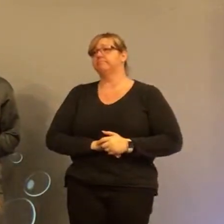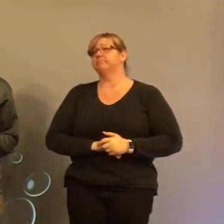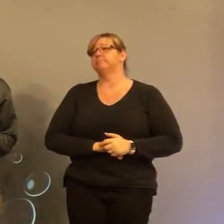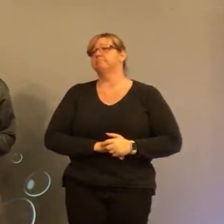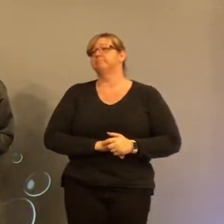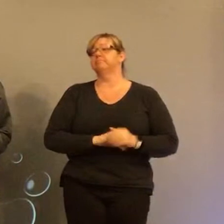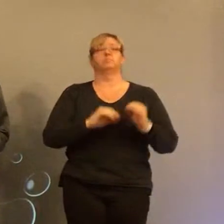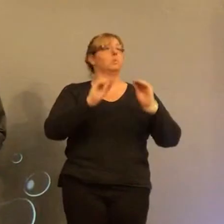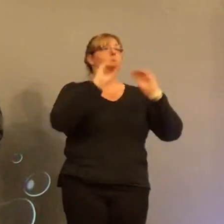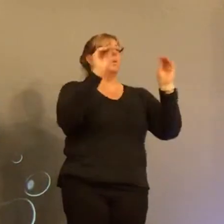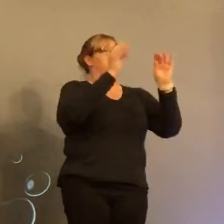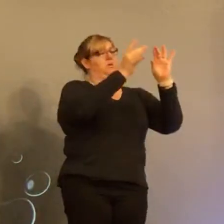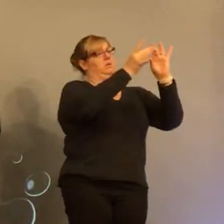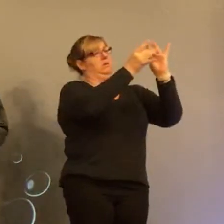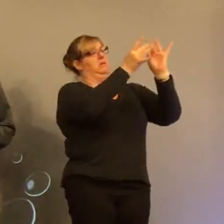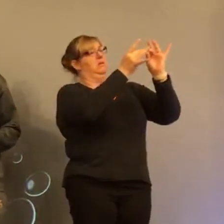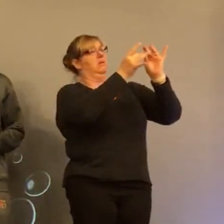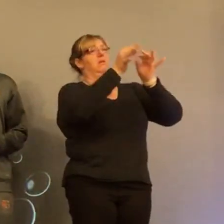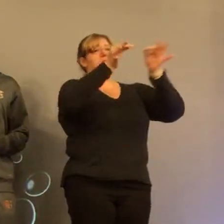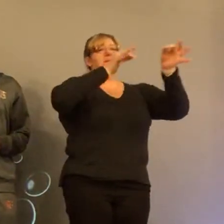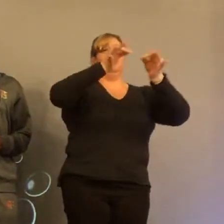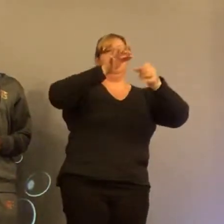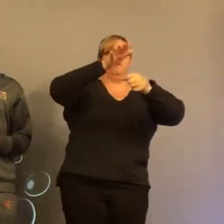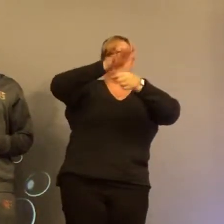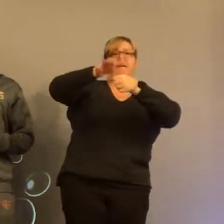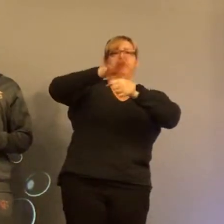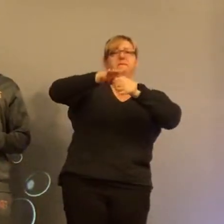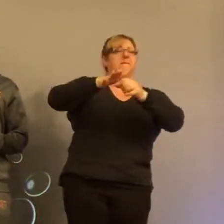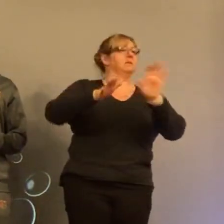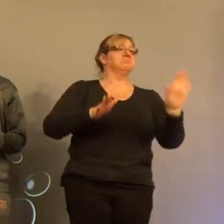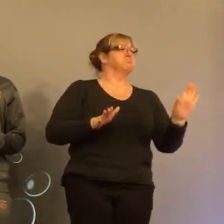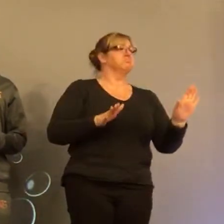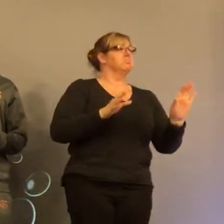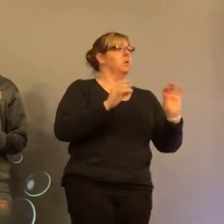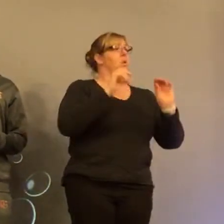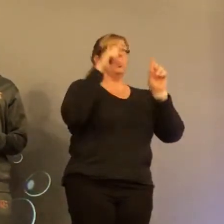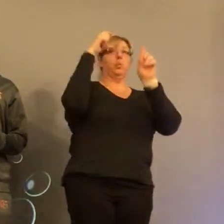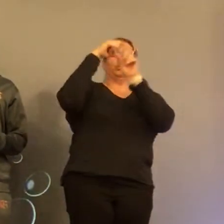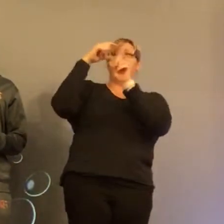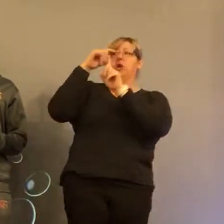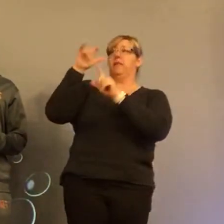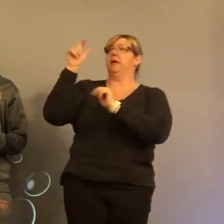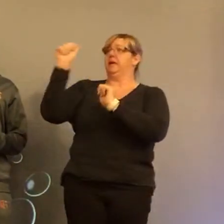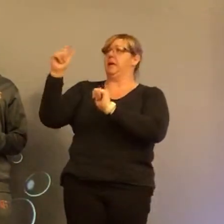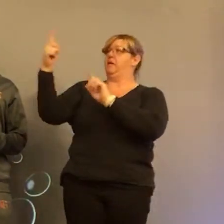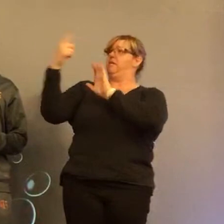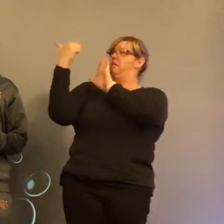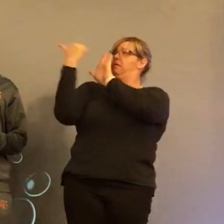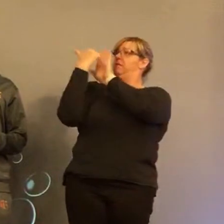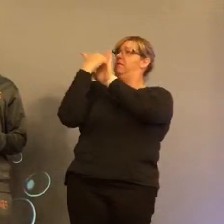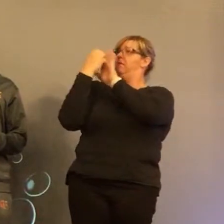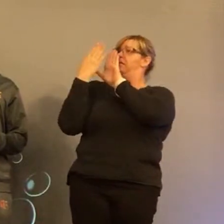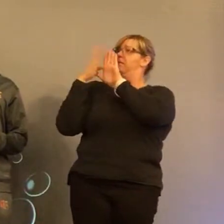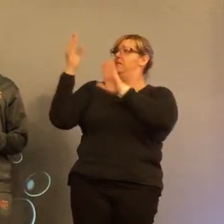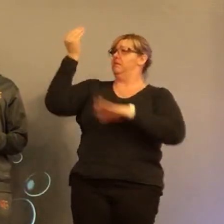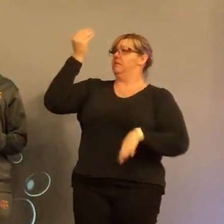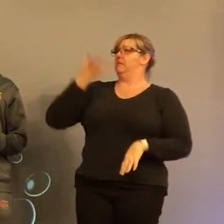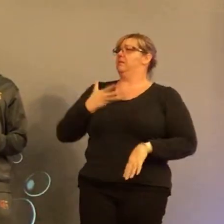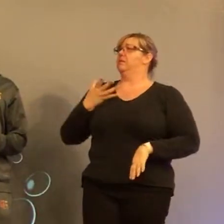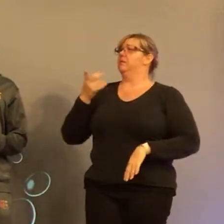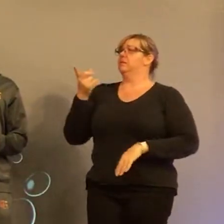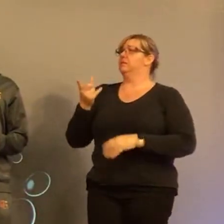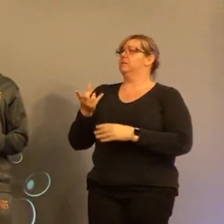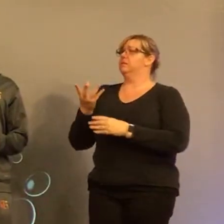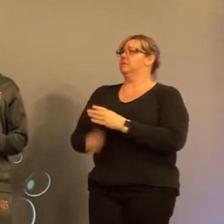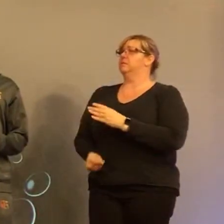there are no words I will never forget the day that they knocked on my door and told me that he was no longer